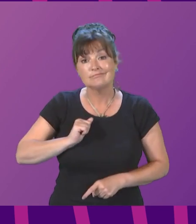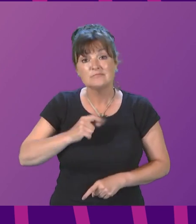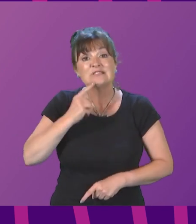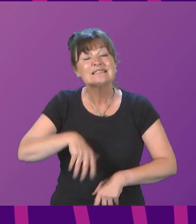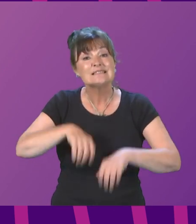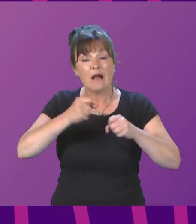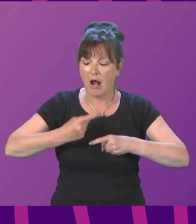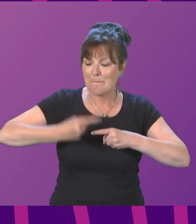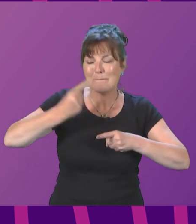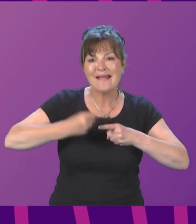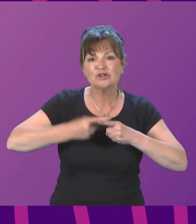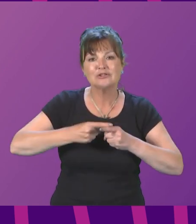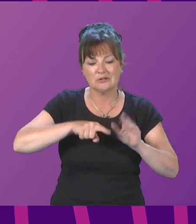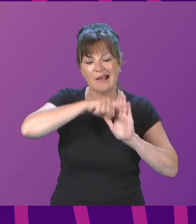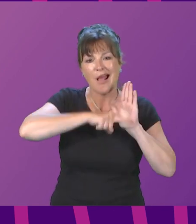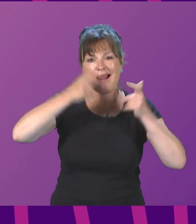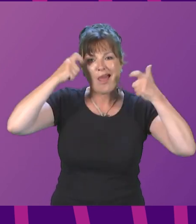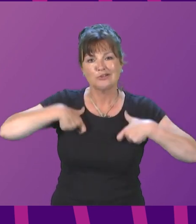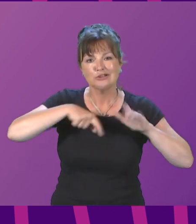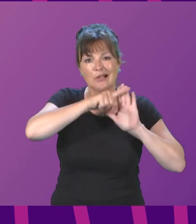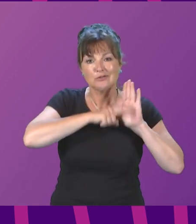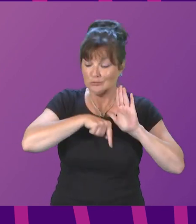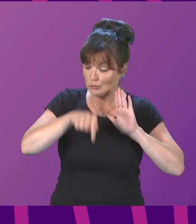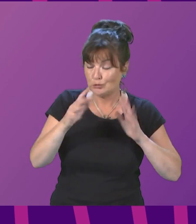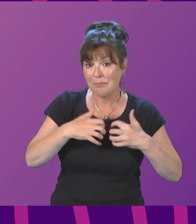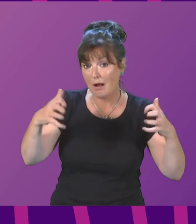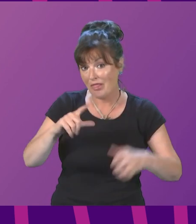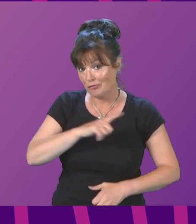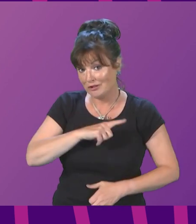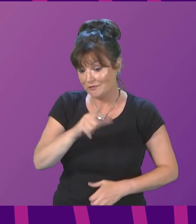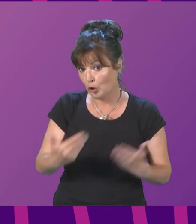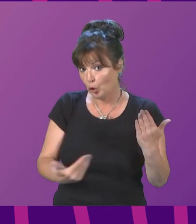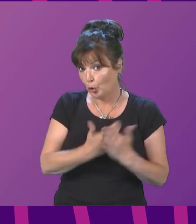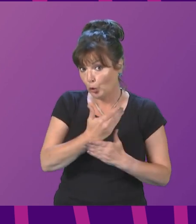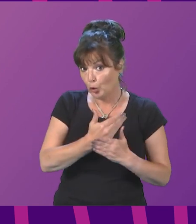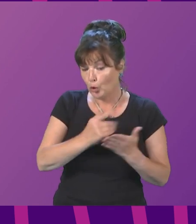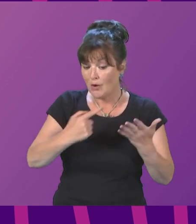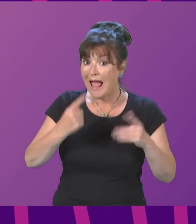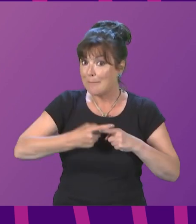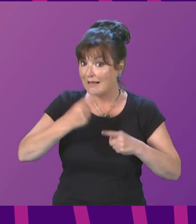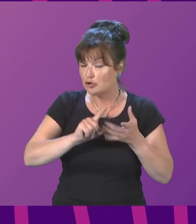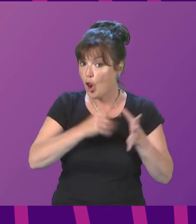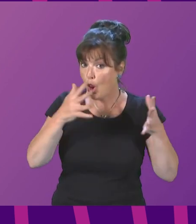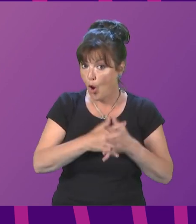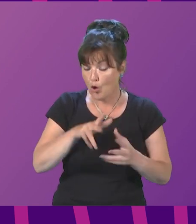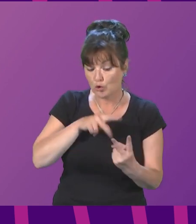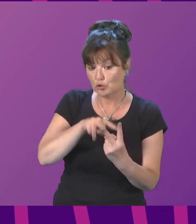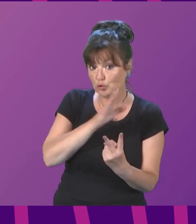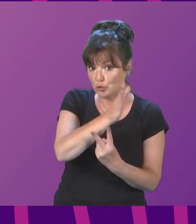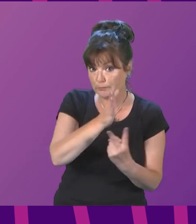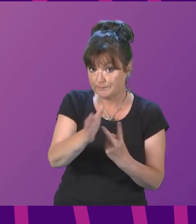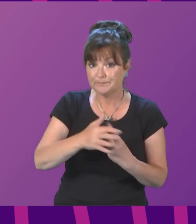emergency legislation to parliament. The purpose of the emergency law will be twofold.